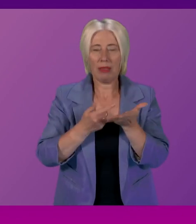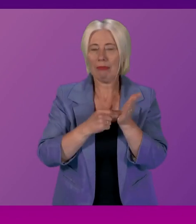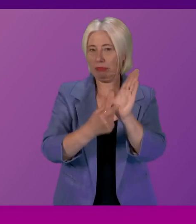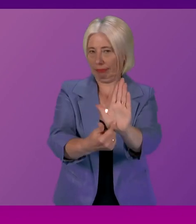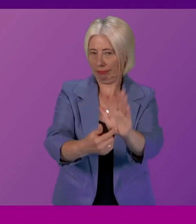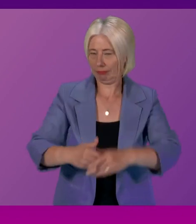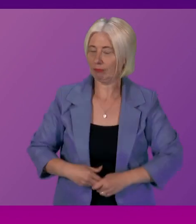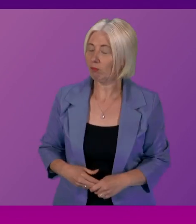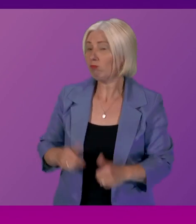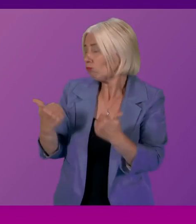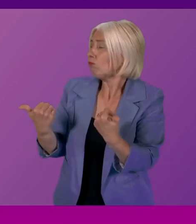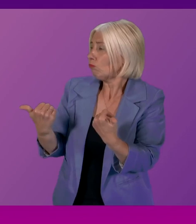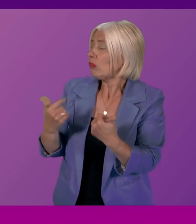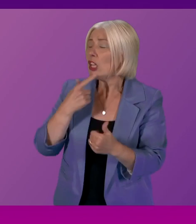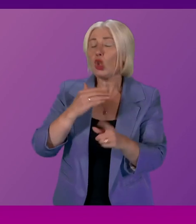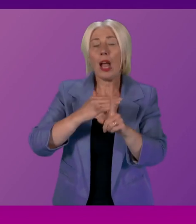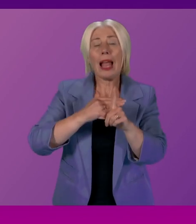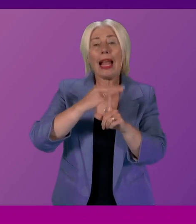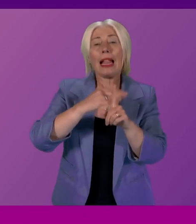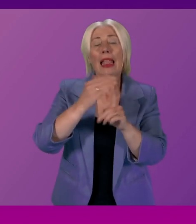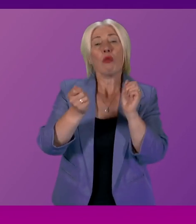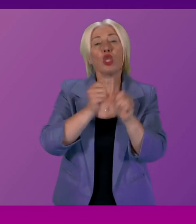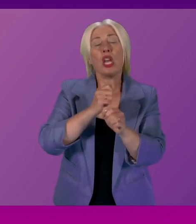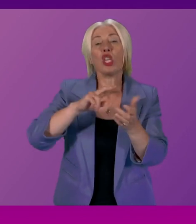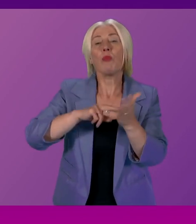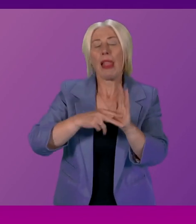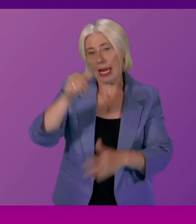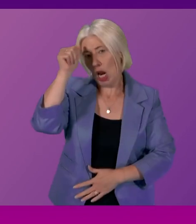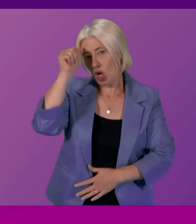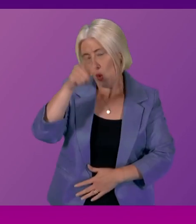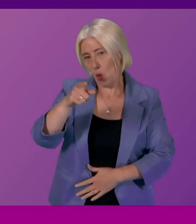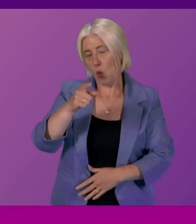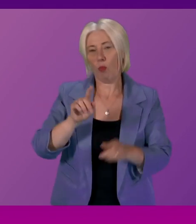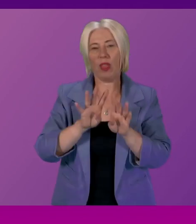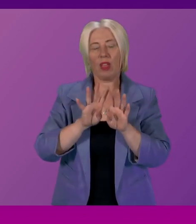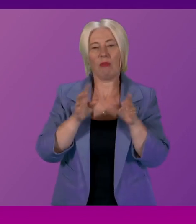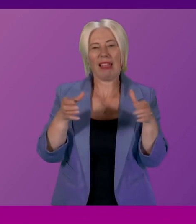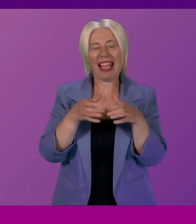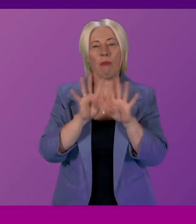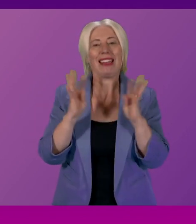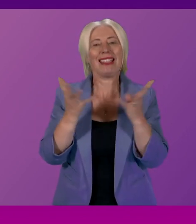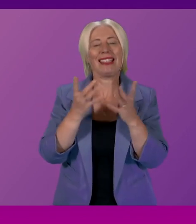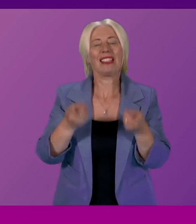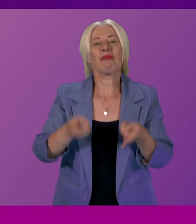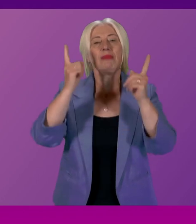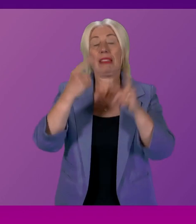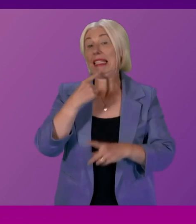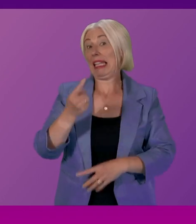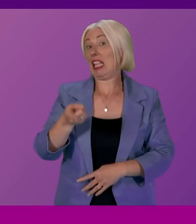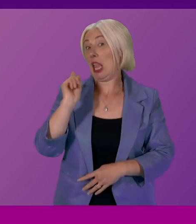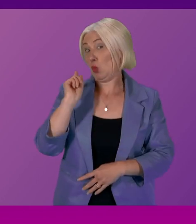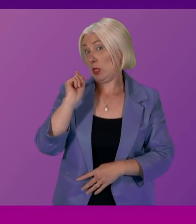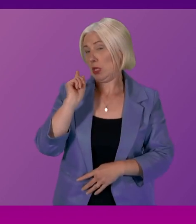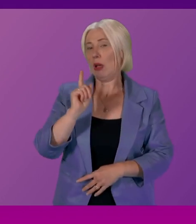OK, First Minister, you mentioned the Climate Change Plan, and I'm aware of what the Cabinet Secretary said last week. It was